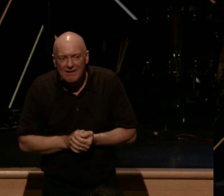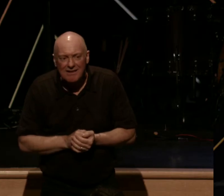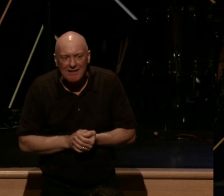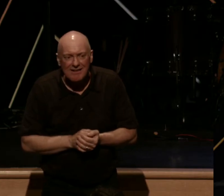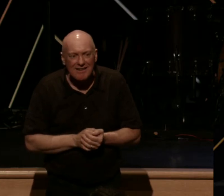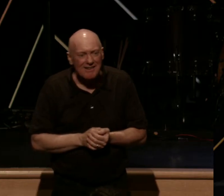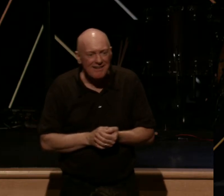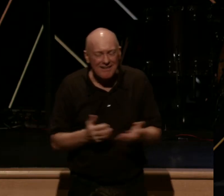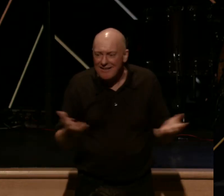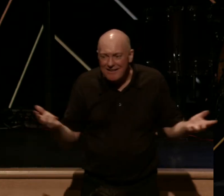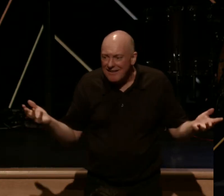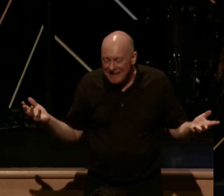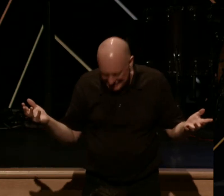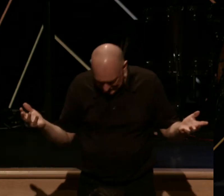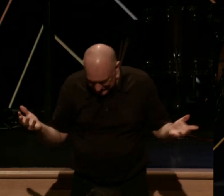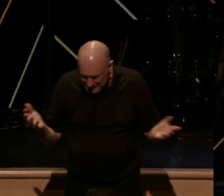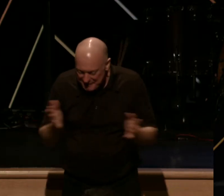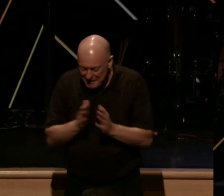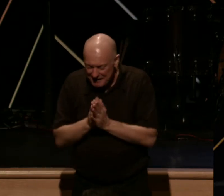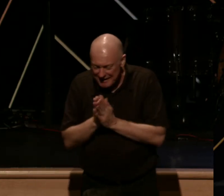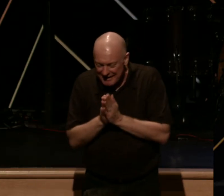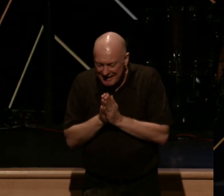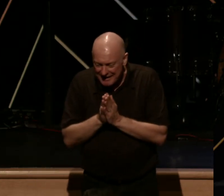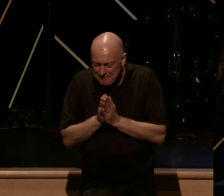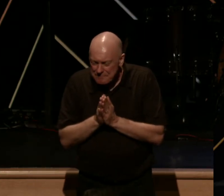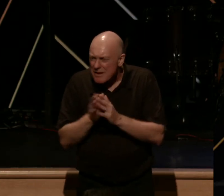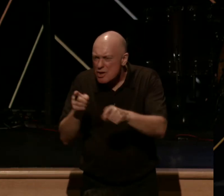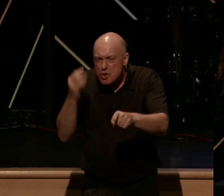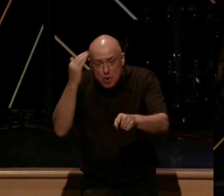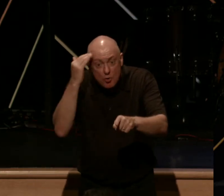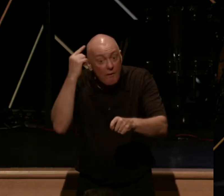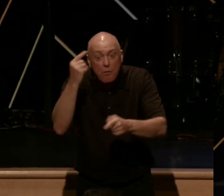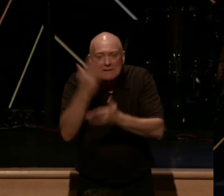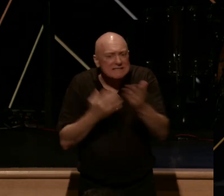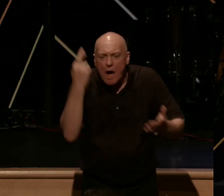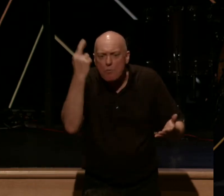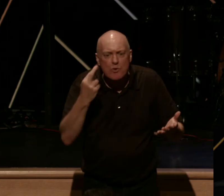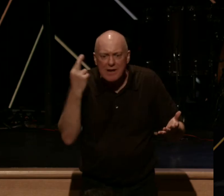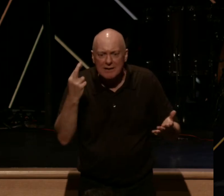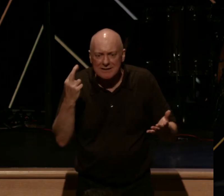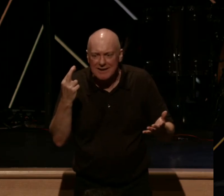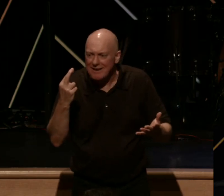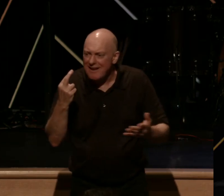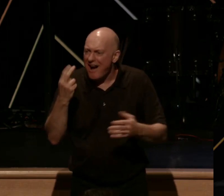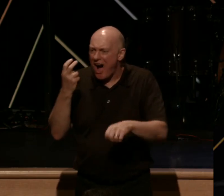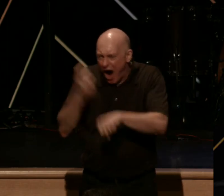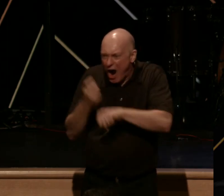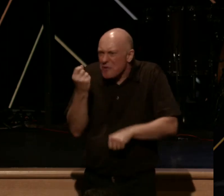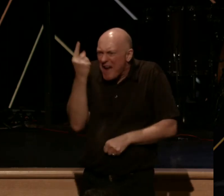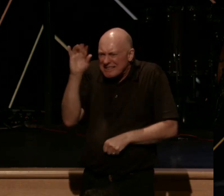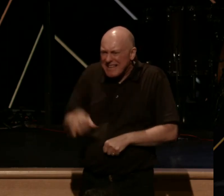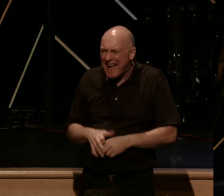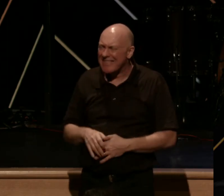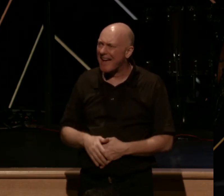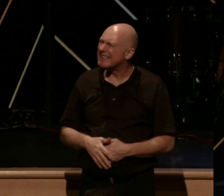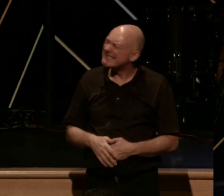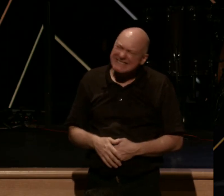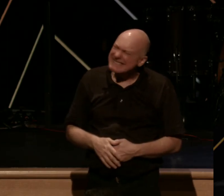God you're anything like me, you know that for some reason, it's just not sinking in the way that it should. For some reason, it's just not